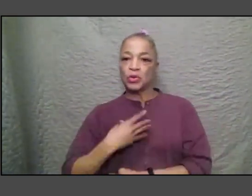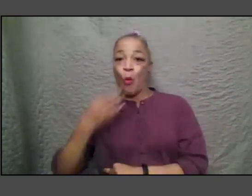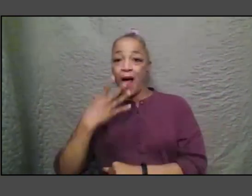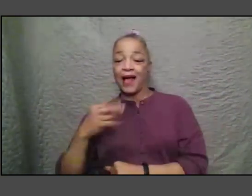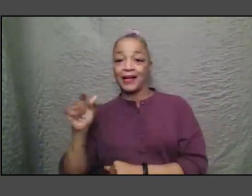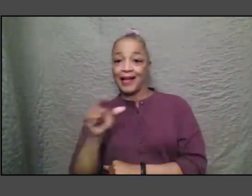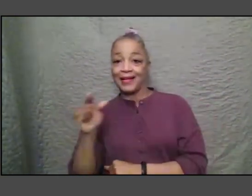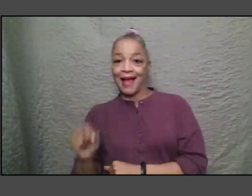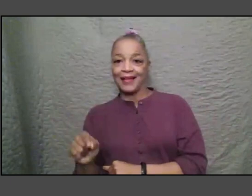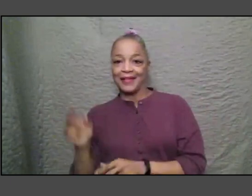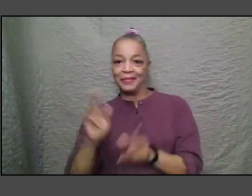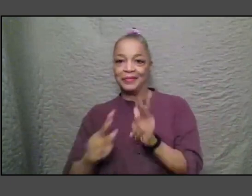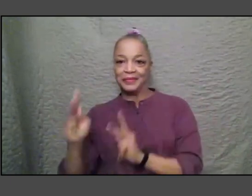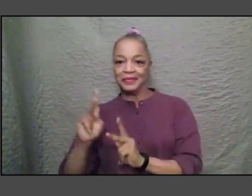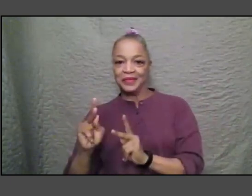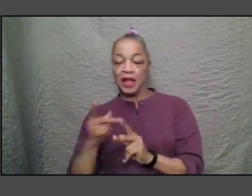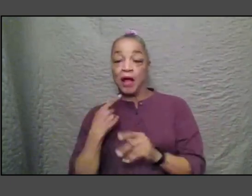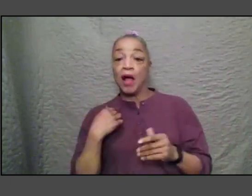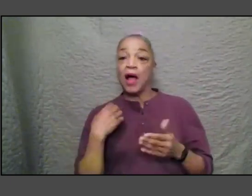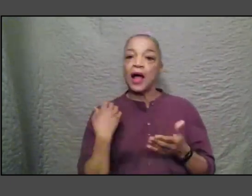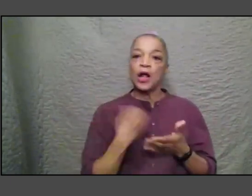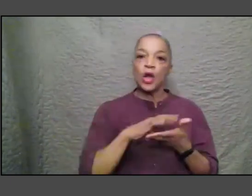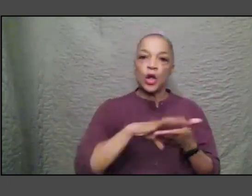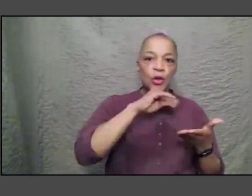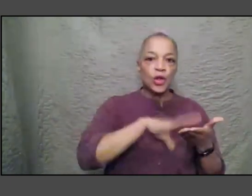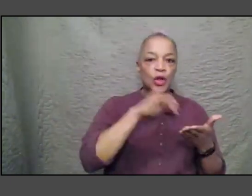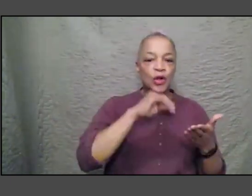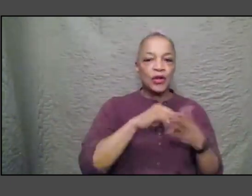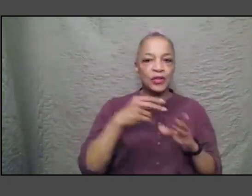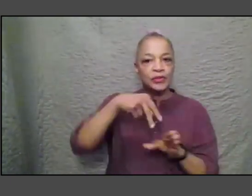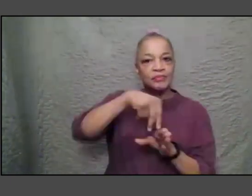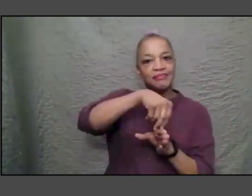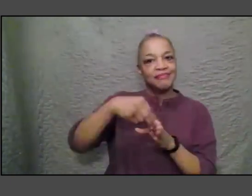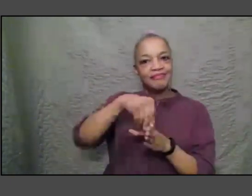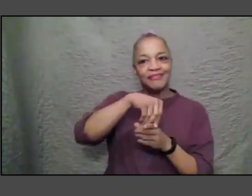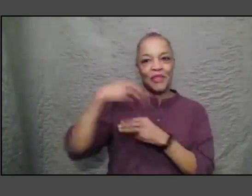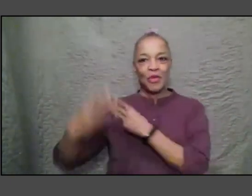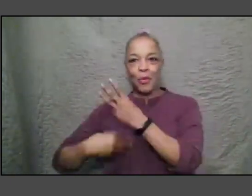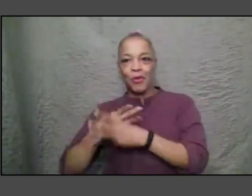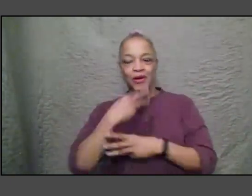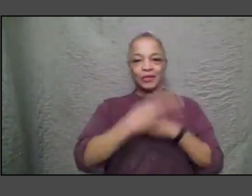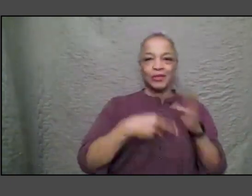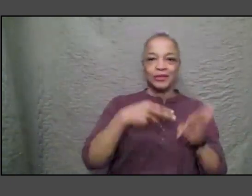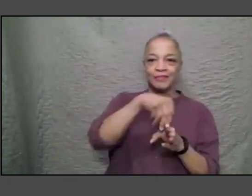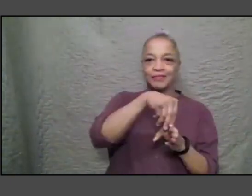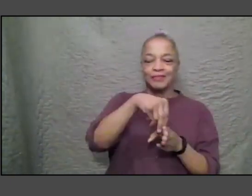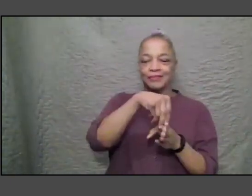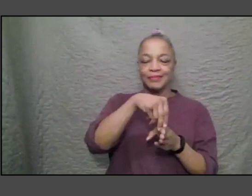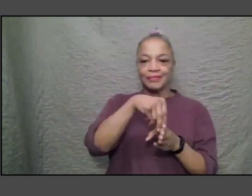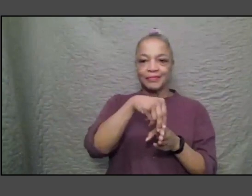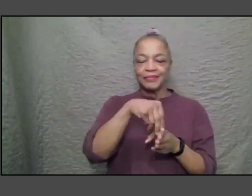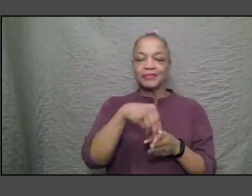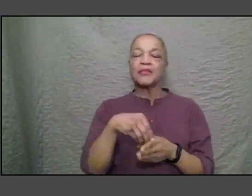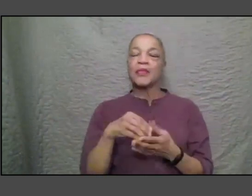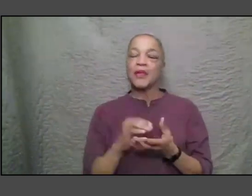to learn to straddle many worlds and so that sense of being being treated